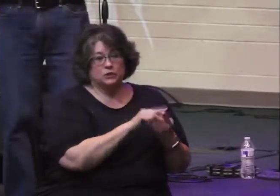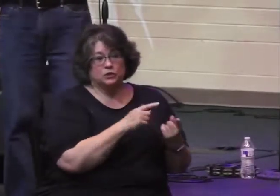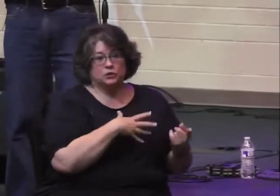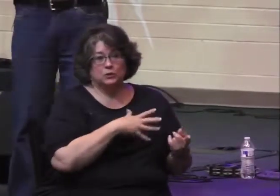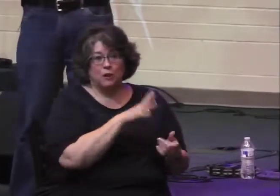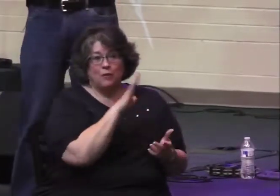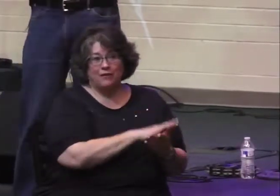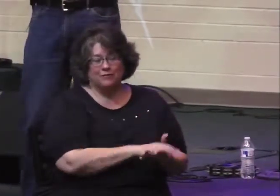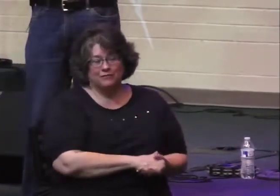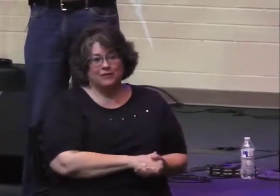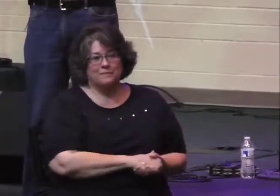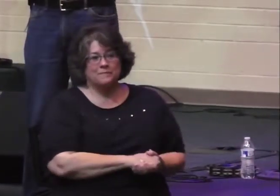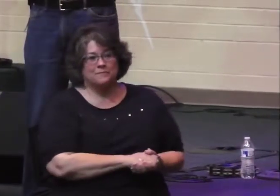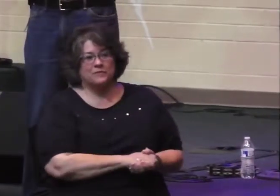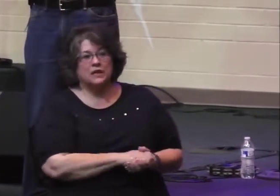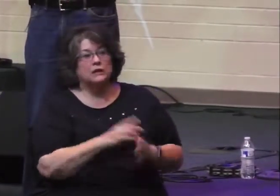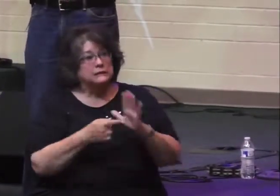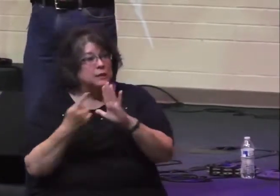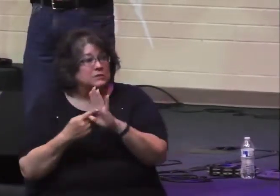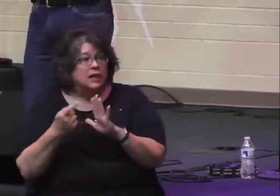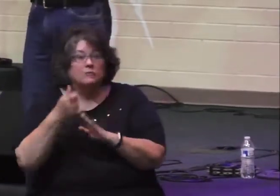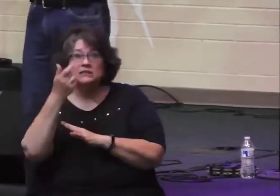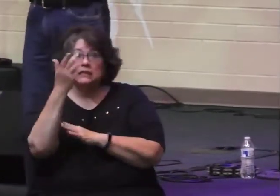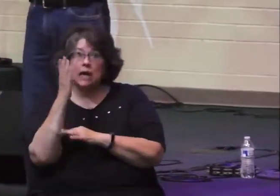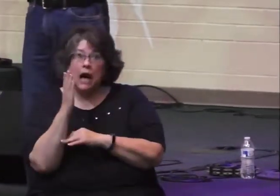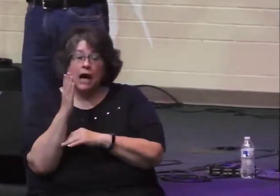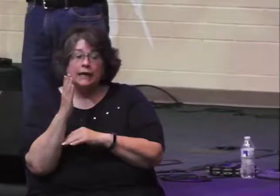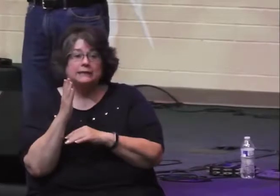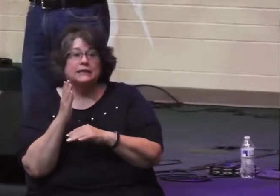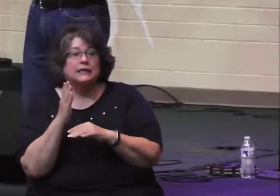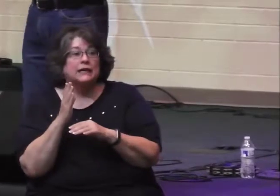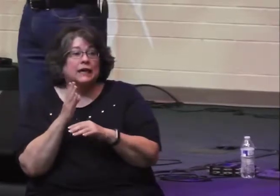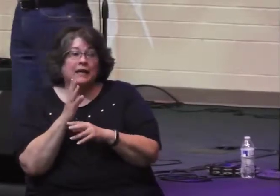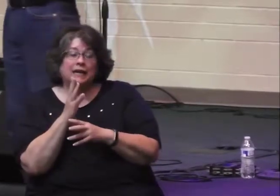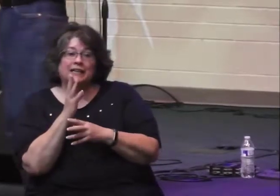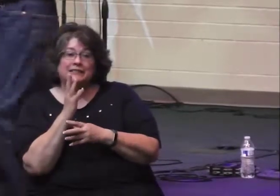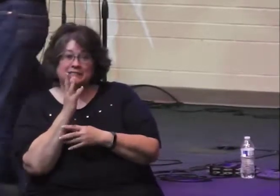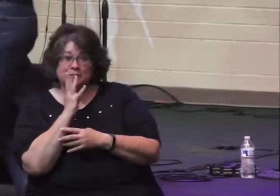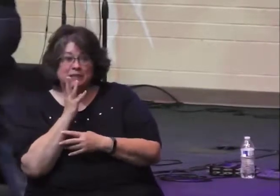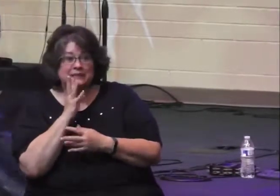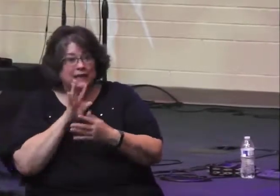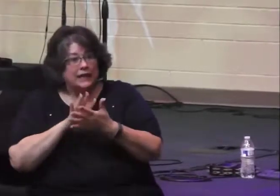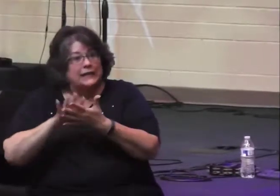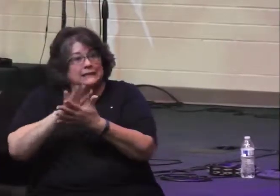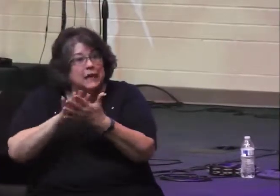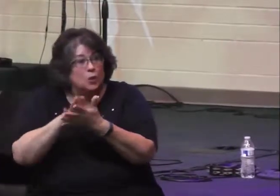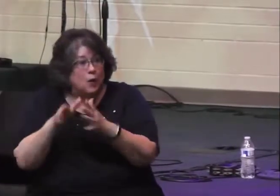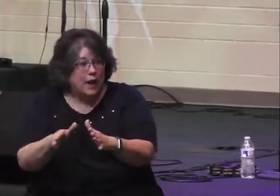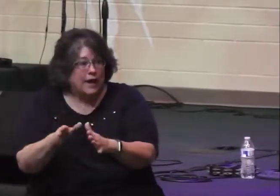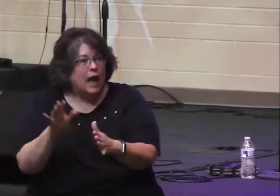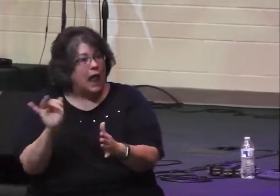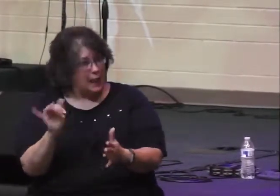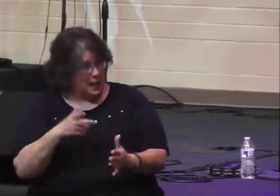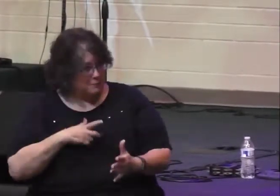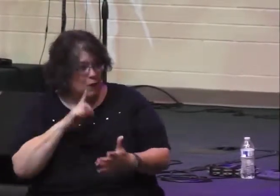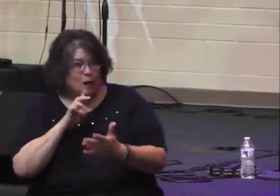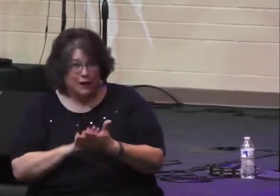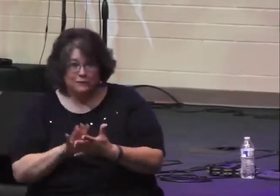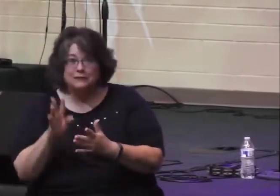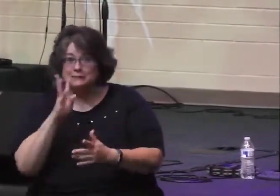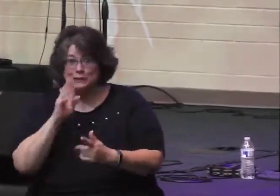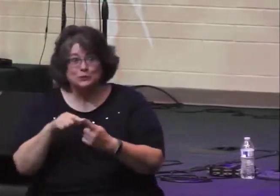Sometimes he speaks to us in ways that are much harder to understand, much more subtle, like Linda sometimes speaks to me.